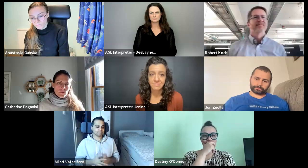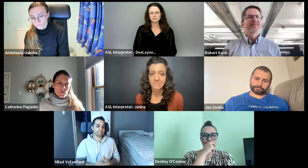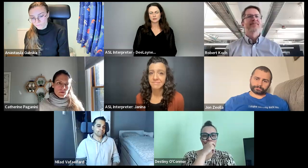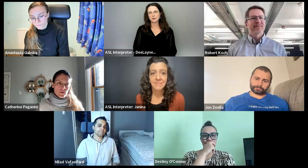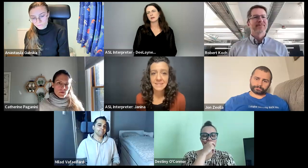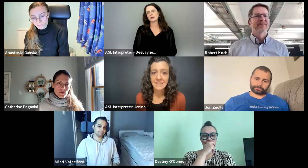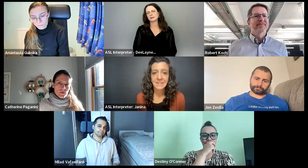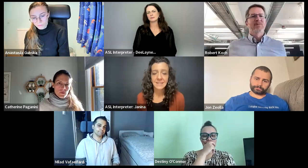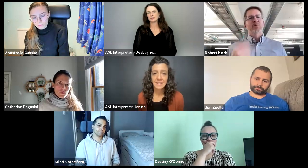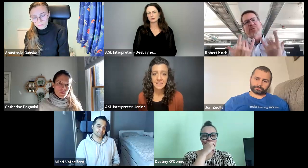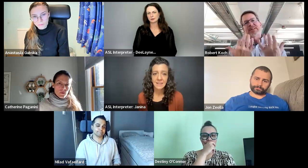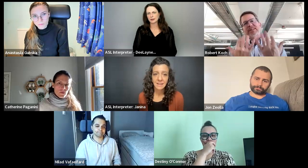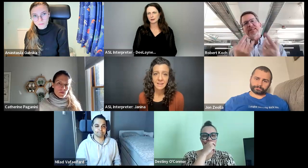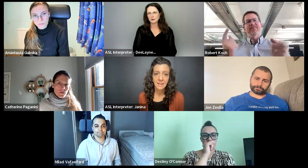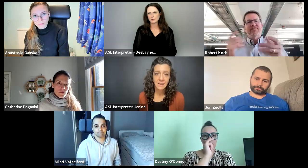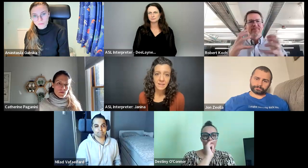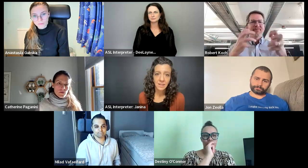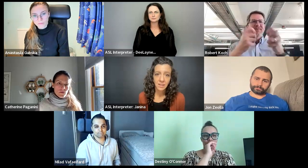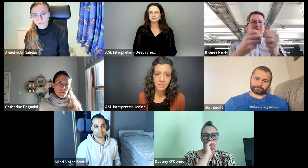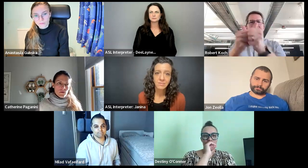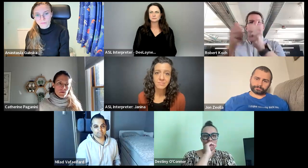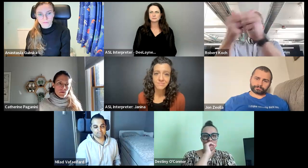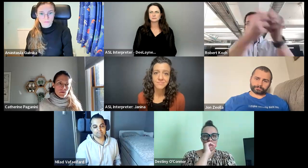Oh, I don't know if the, I don't know if it'll work or not. don't know.